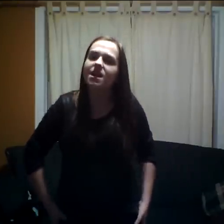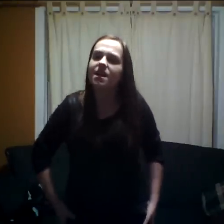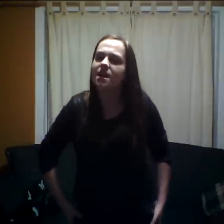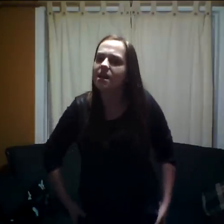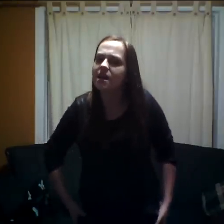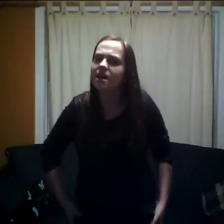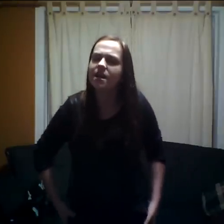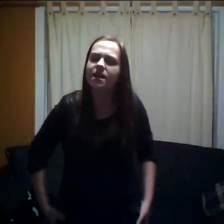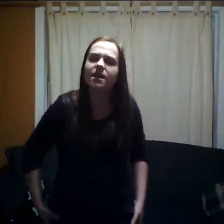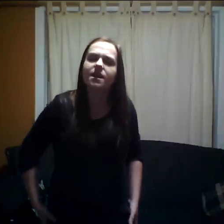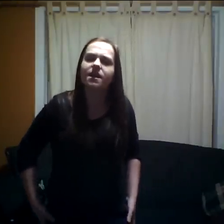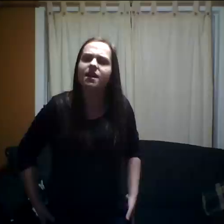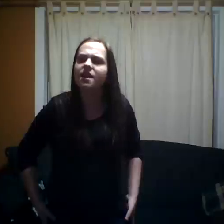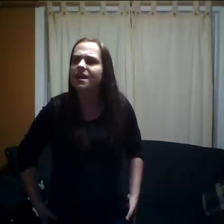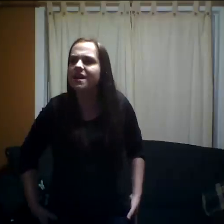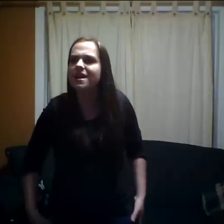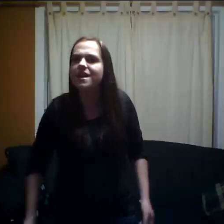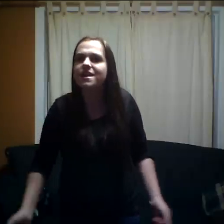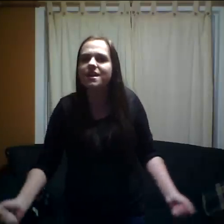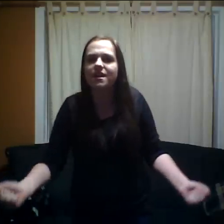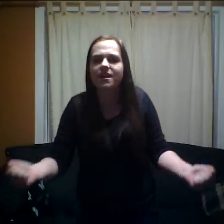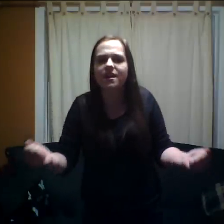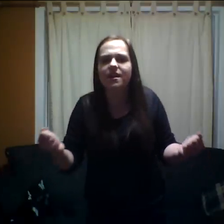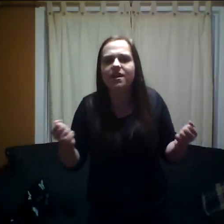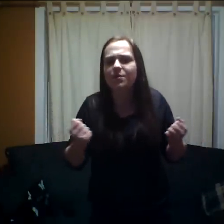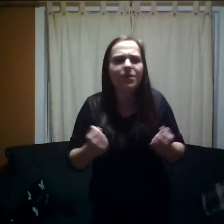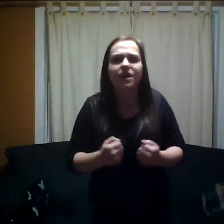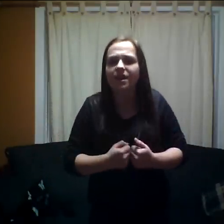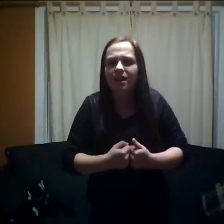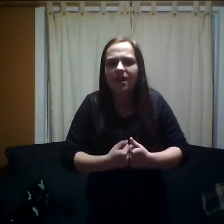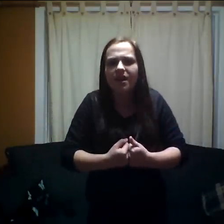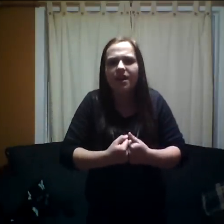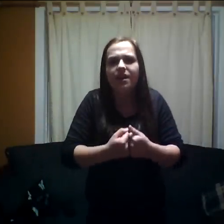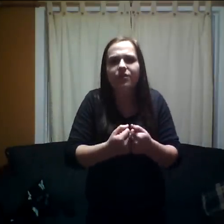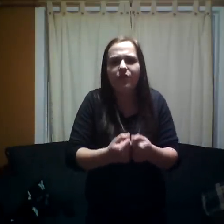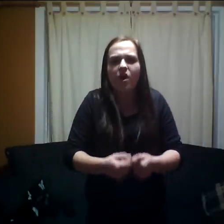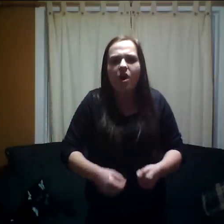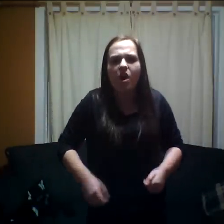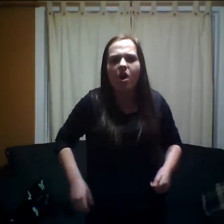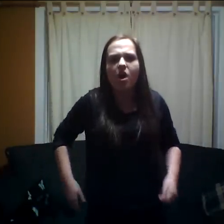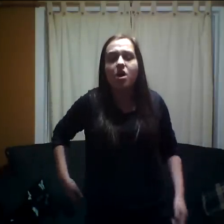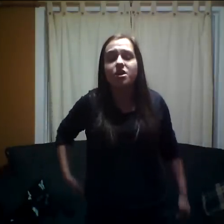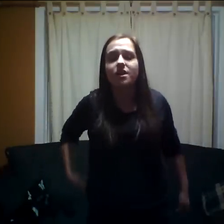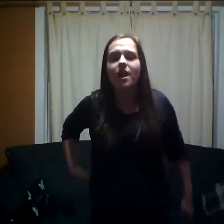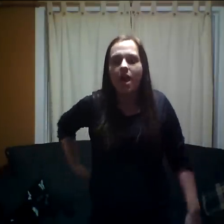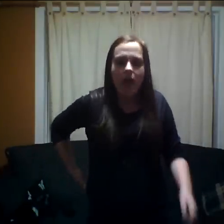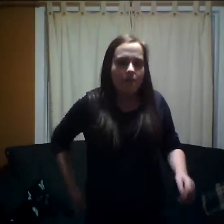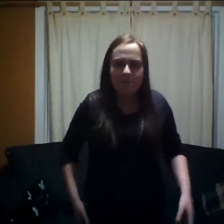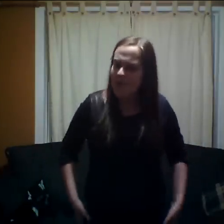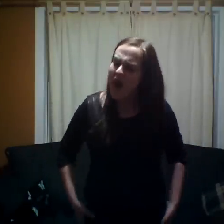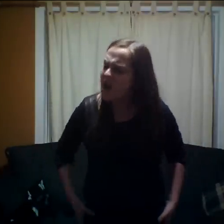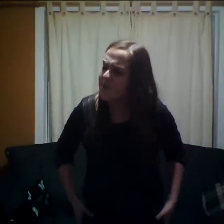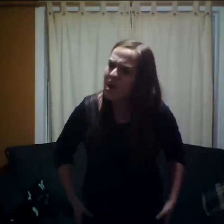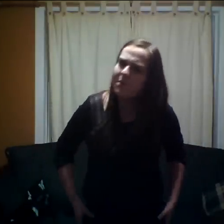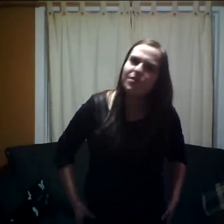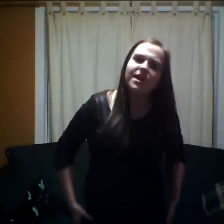before? Baby please